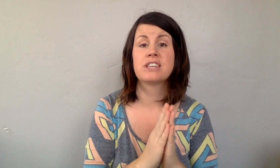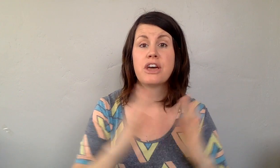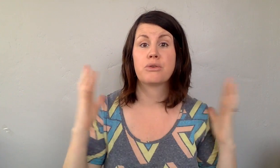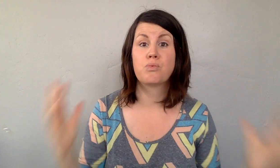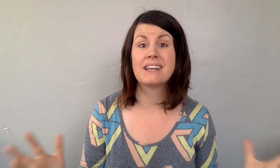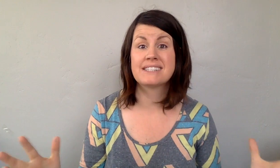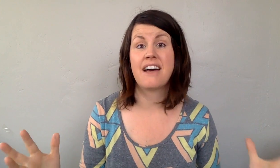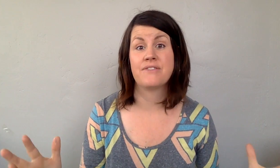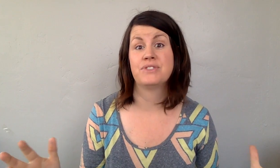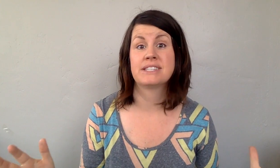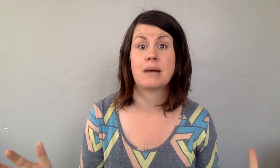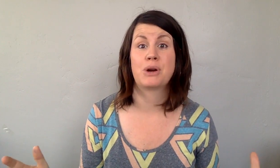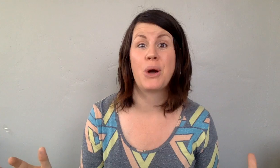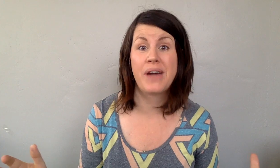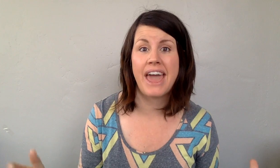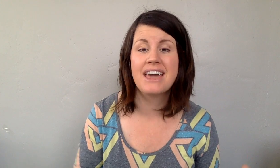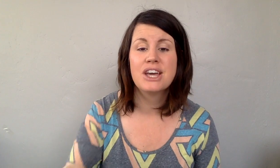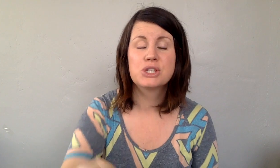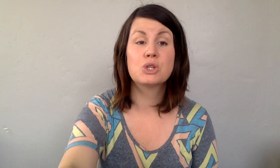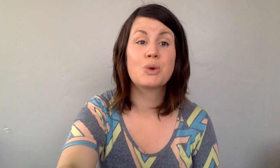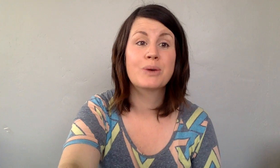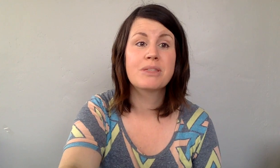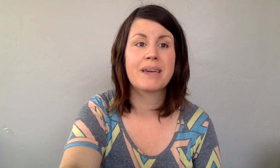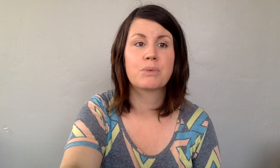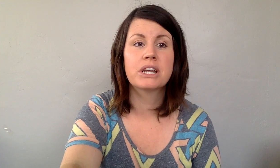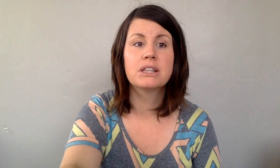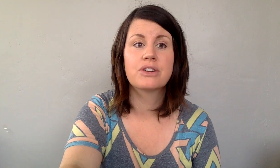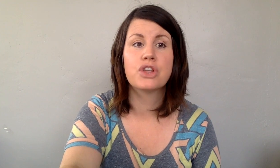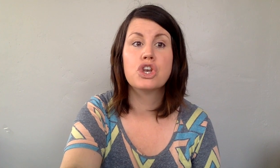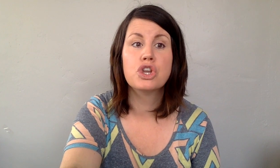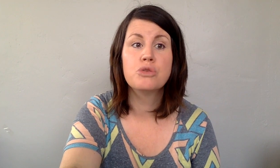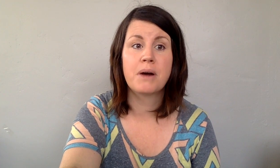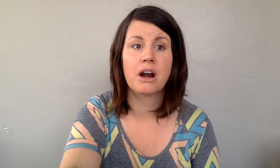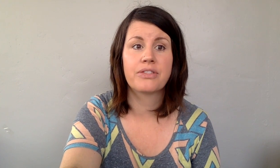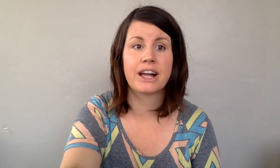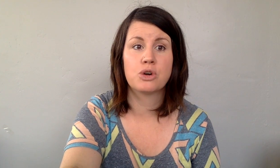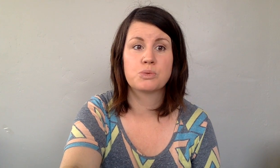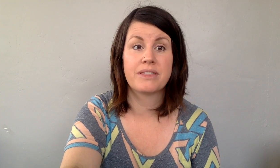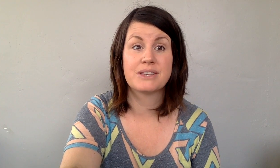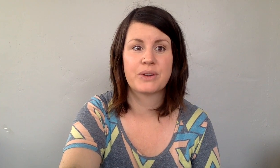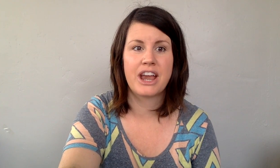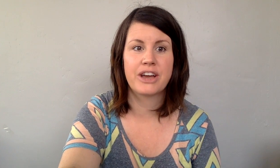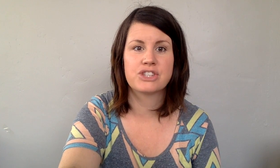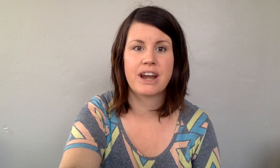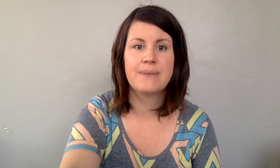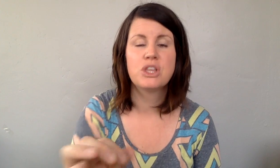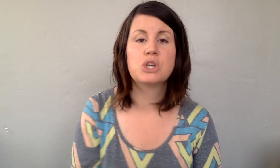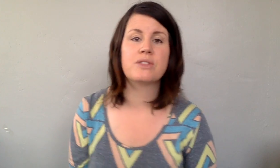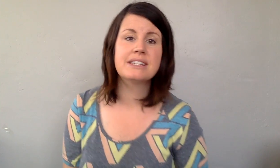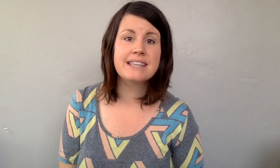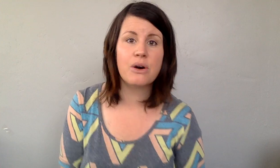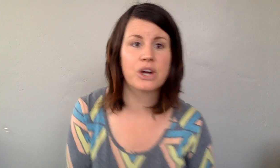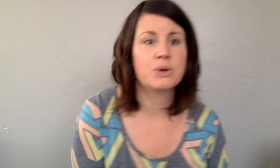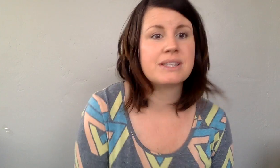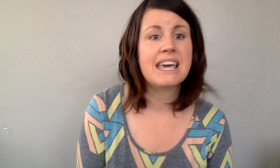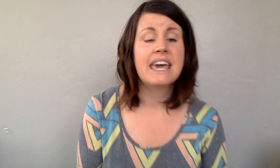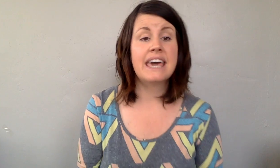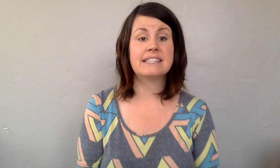the rest of the summer, okay? So join with me and we're going to learn the new part that goes with this, okay? You guys ready? So this is how it goes. It